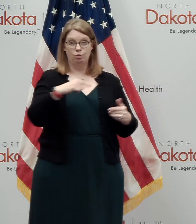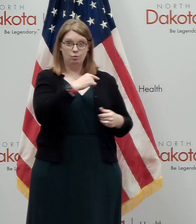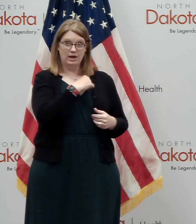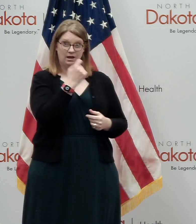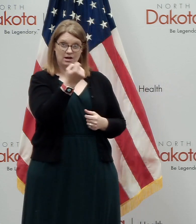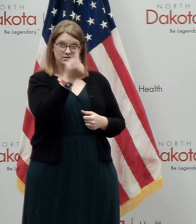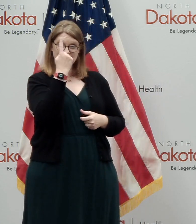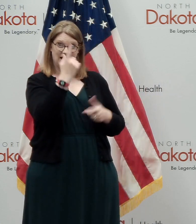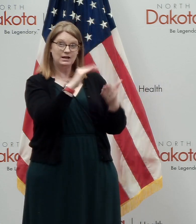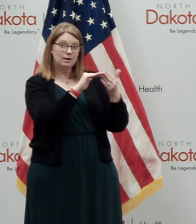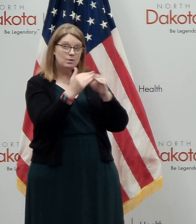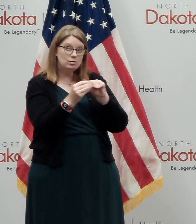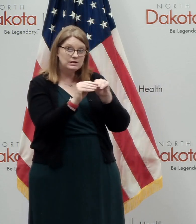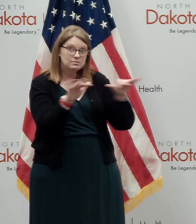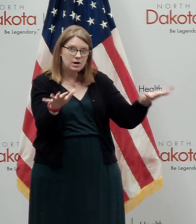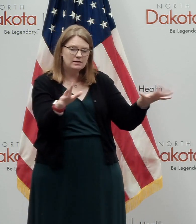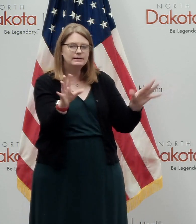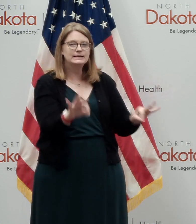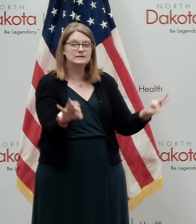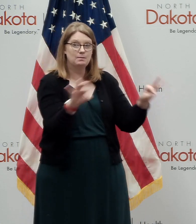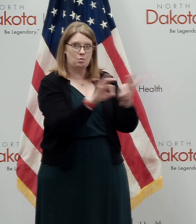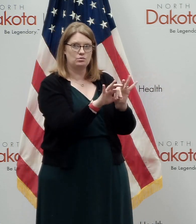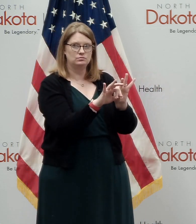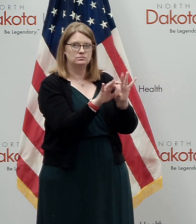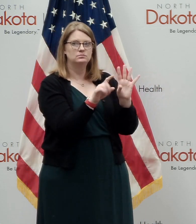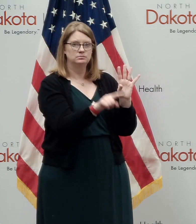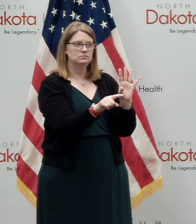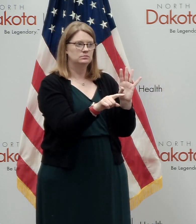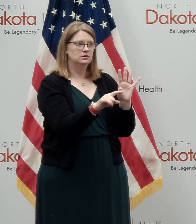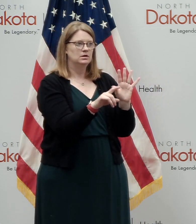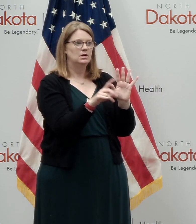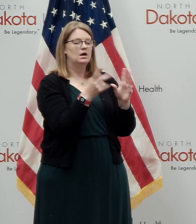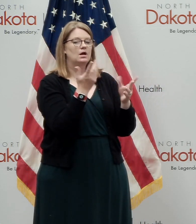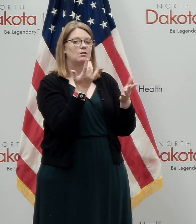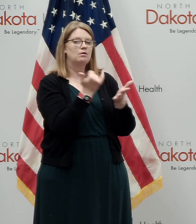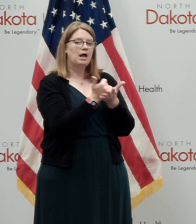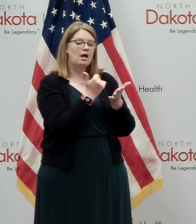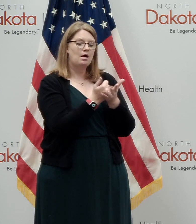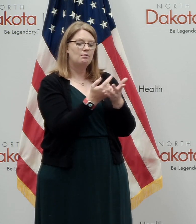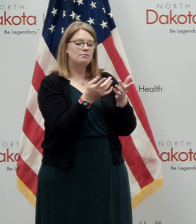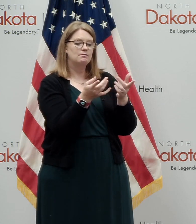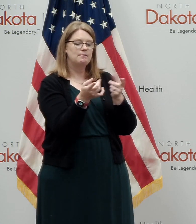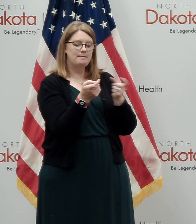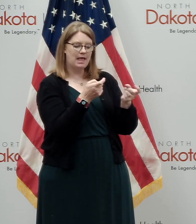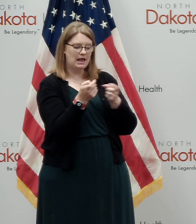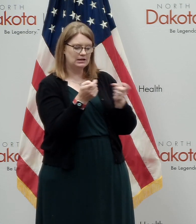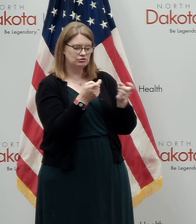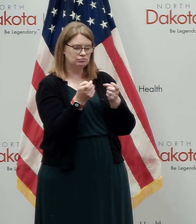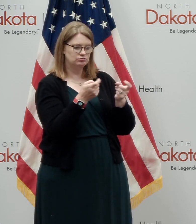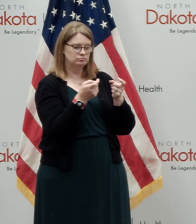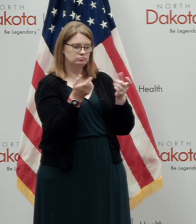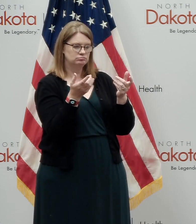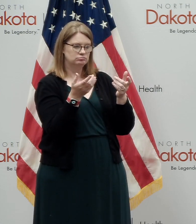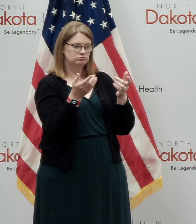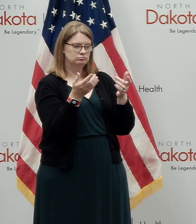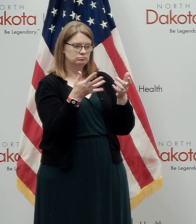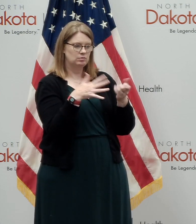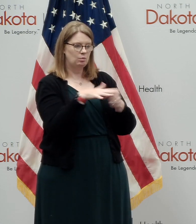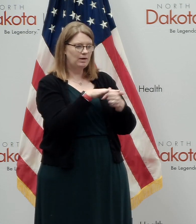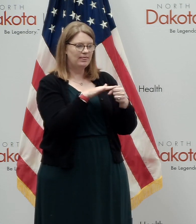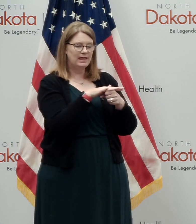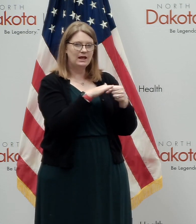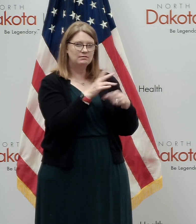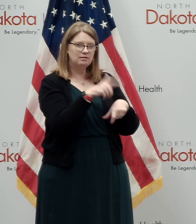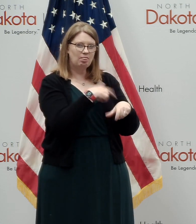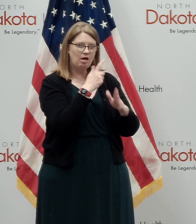level of spread in the community is really important for us to, to help manage, uh, the, manage it within the long